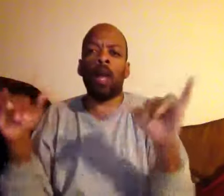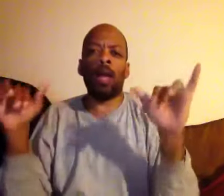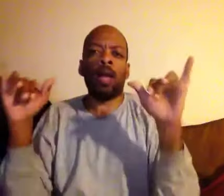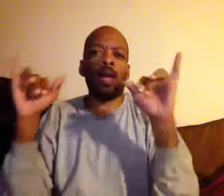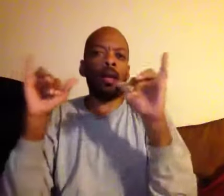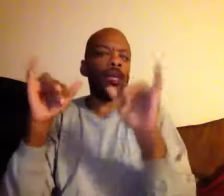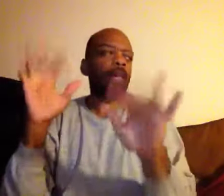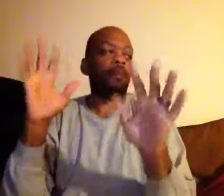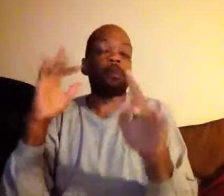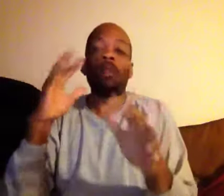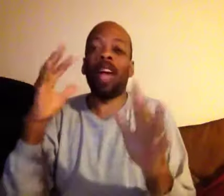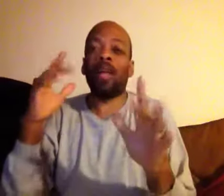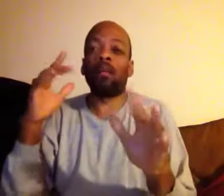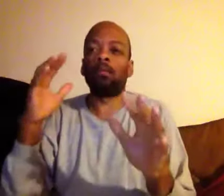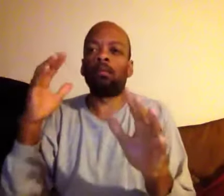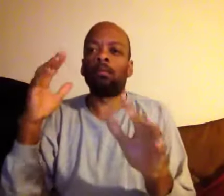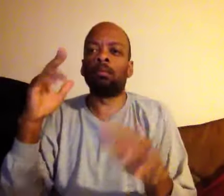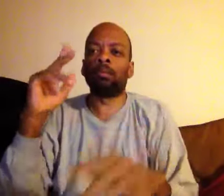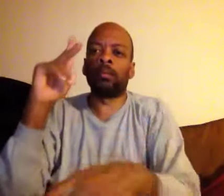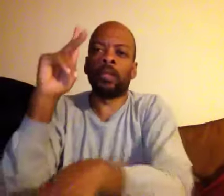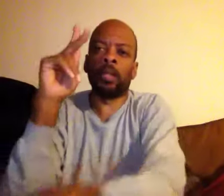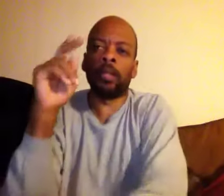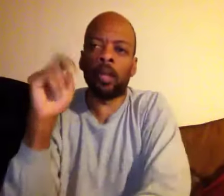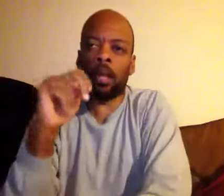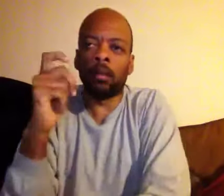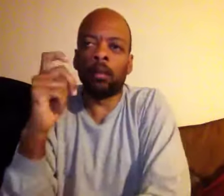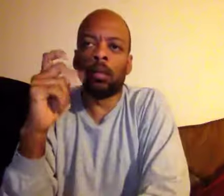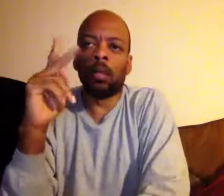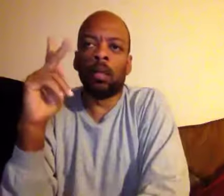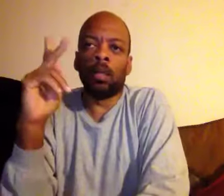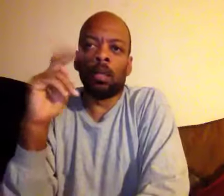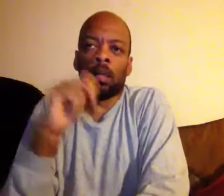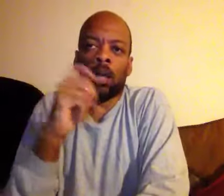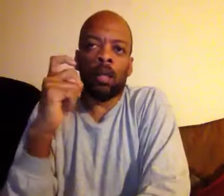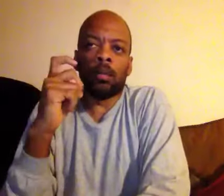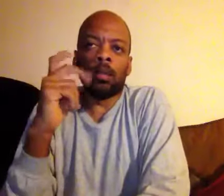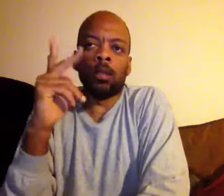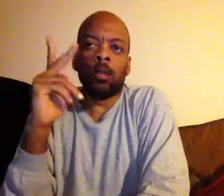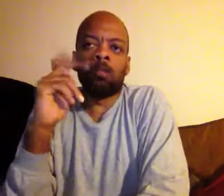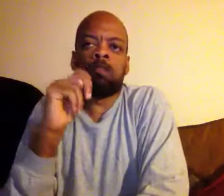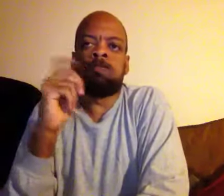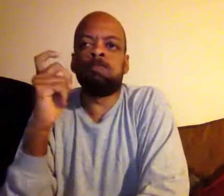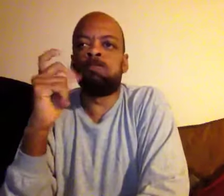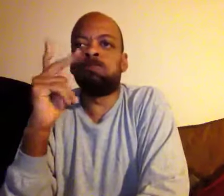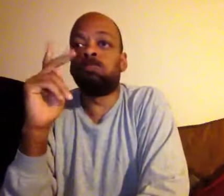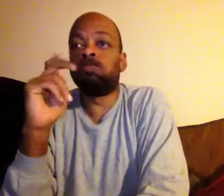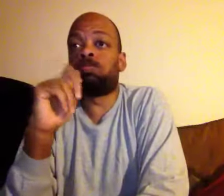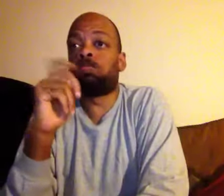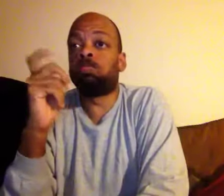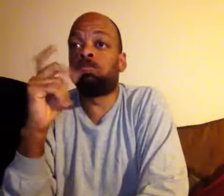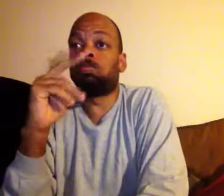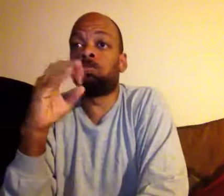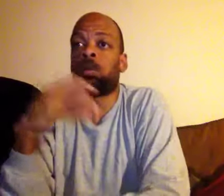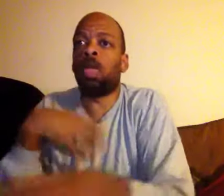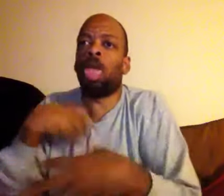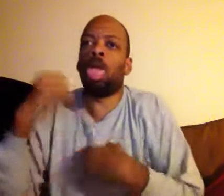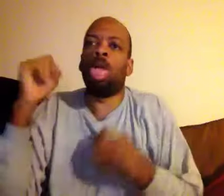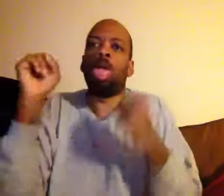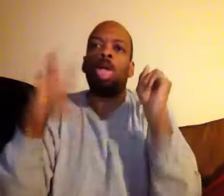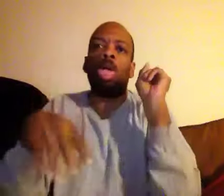i know what they did to your father you figured out who i am but my mom died last year